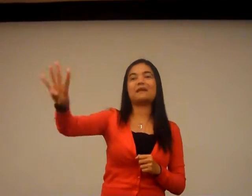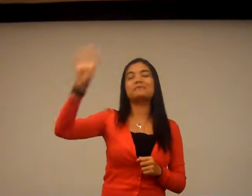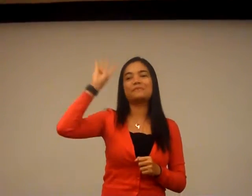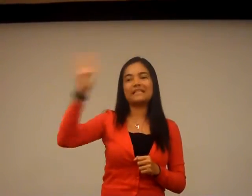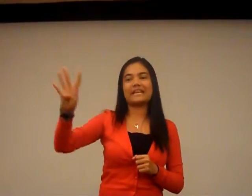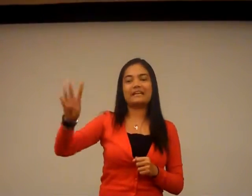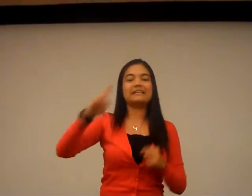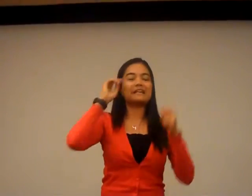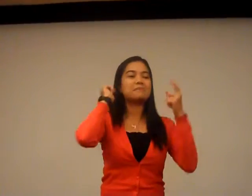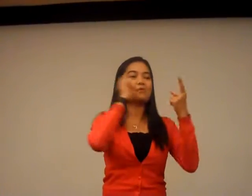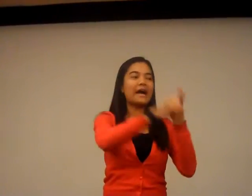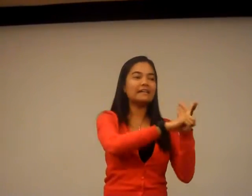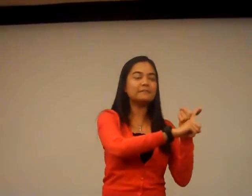become a billionaire. Number one,